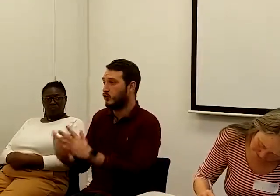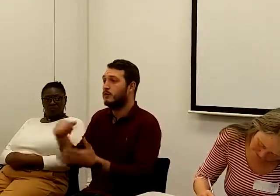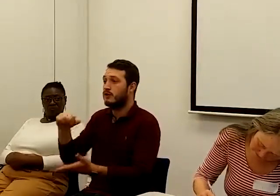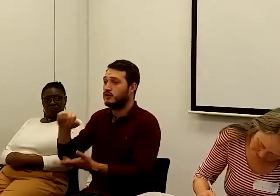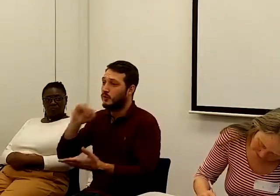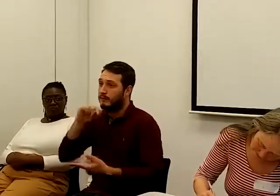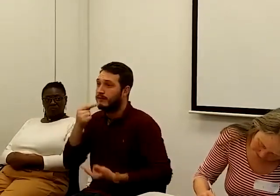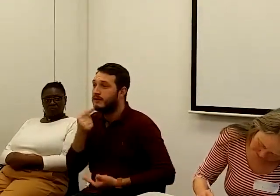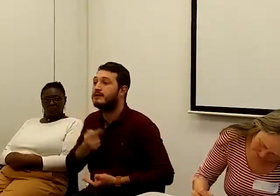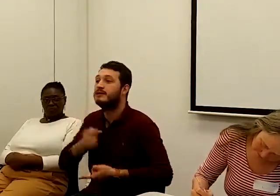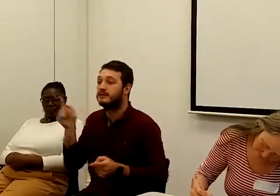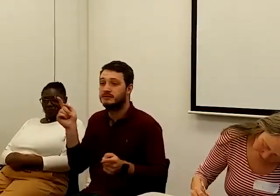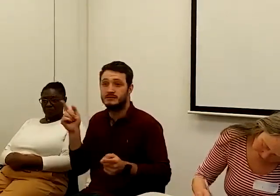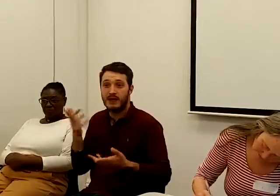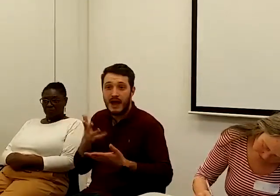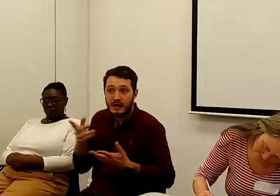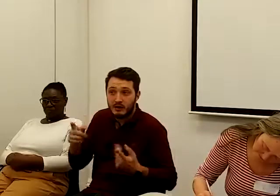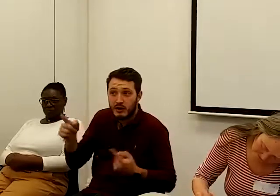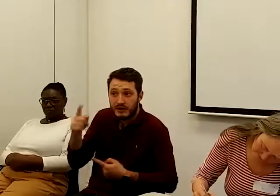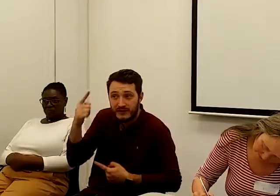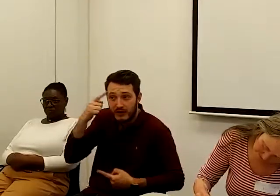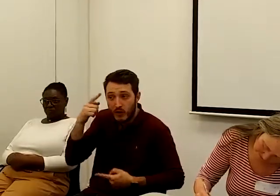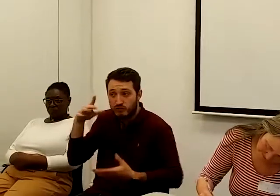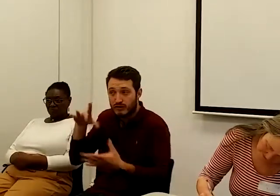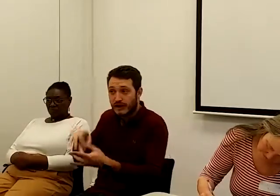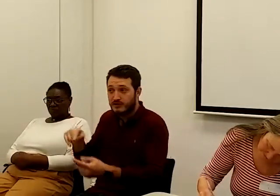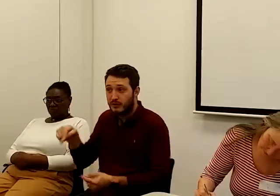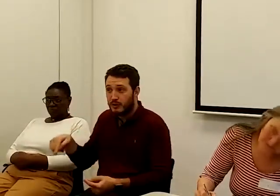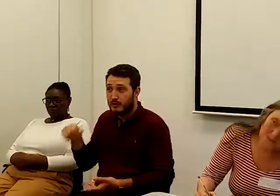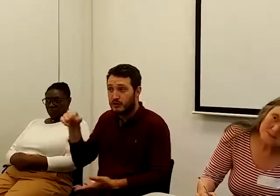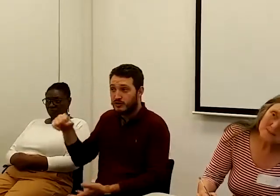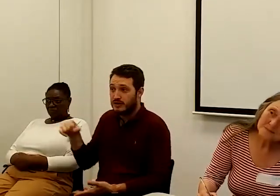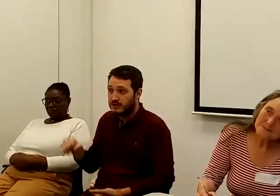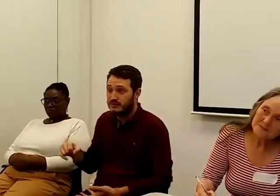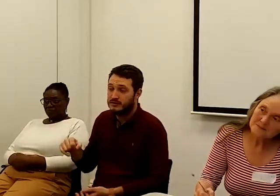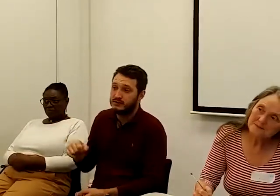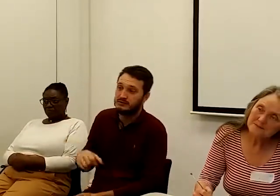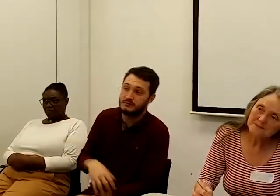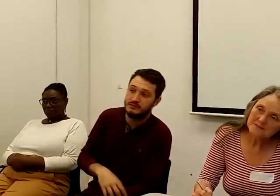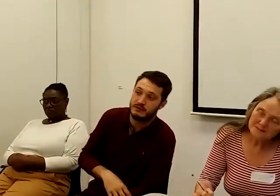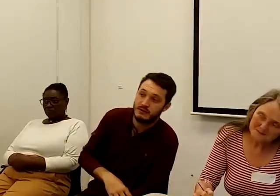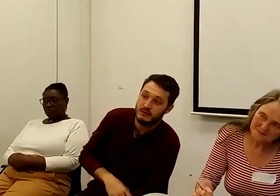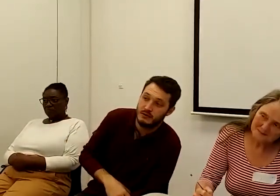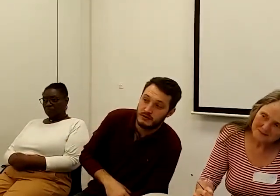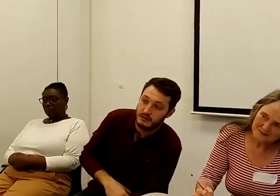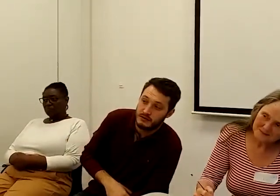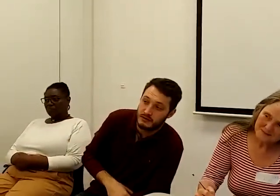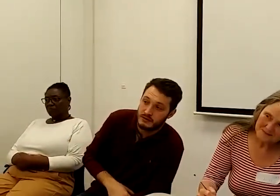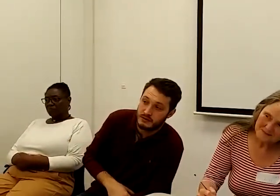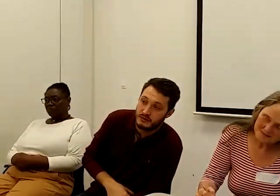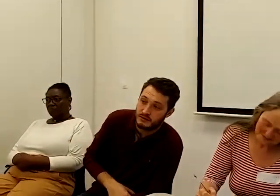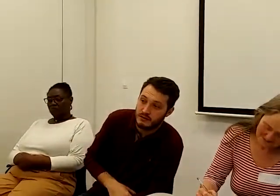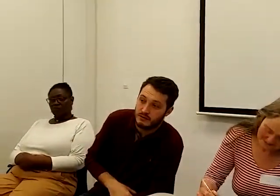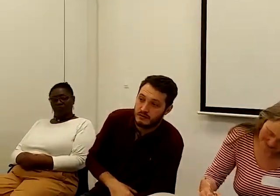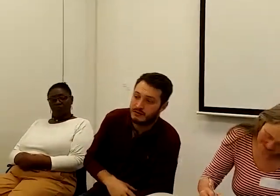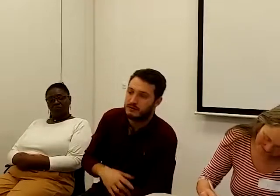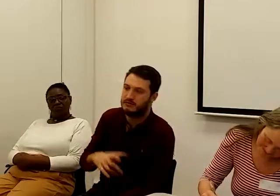Yeah? Anybody got any thoughts about what to do about? boost to the budget? Another boost to the budget? you